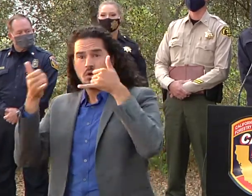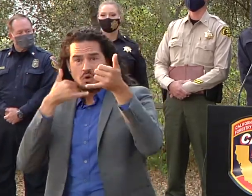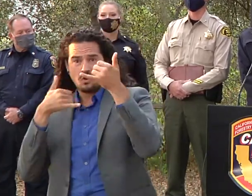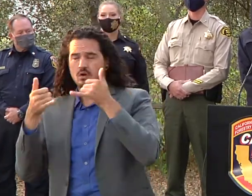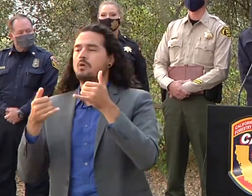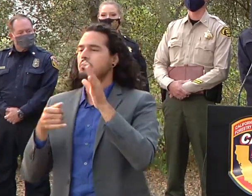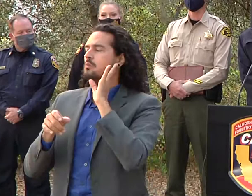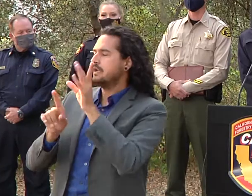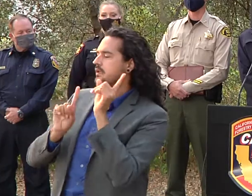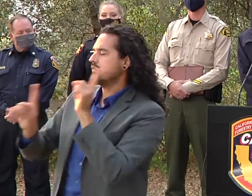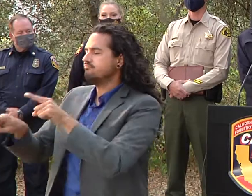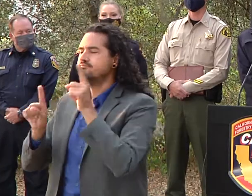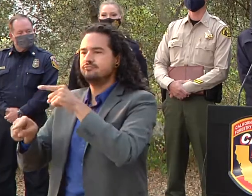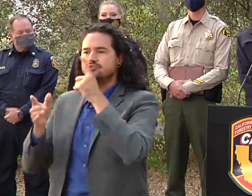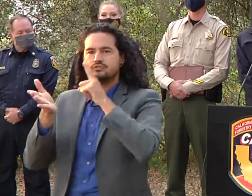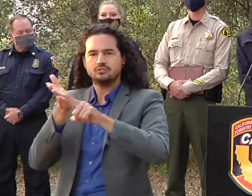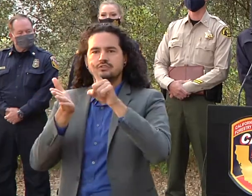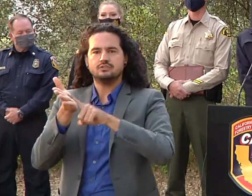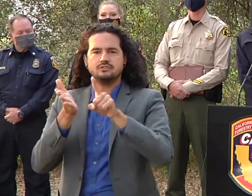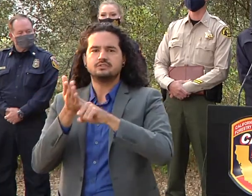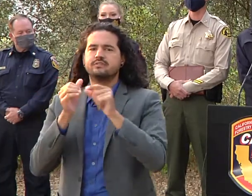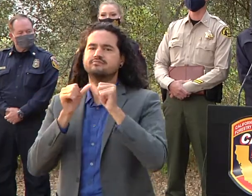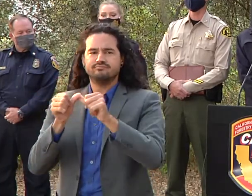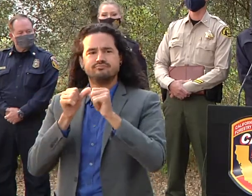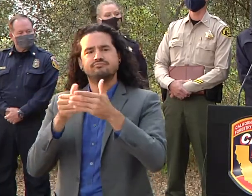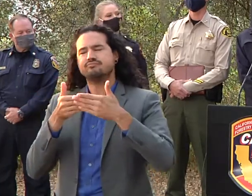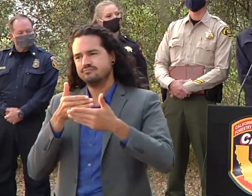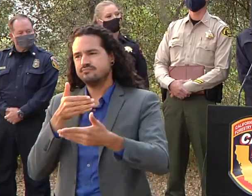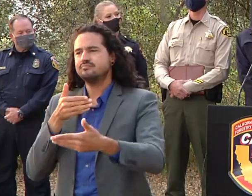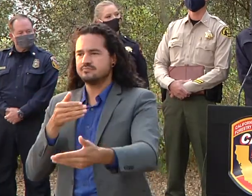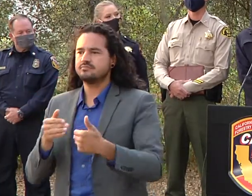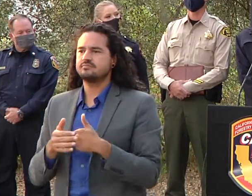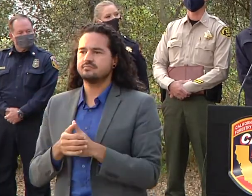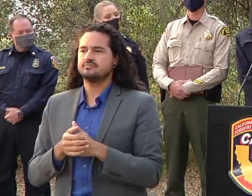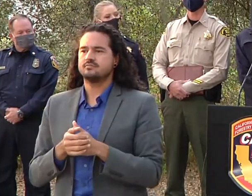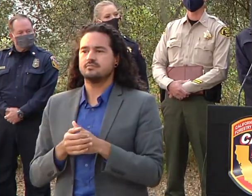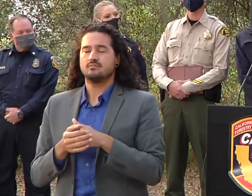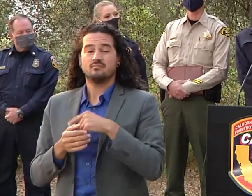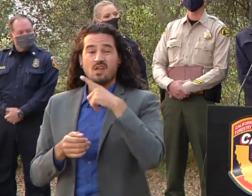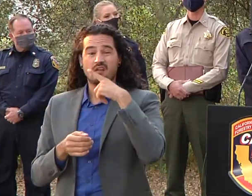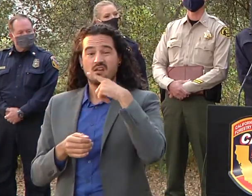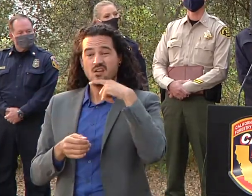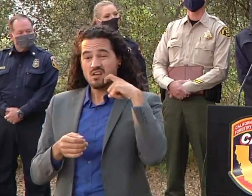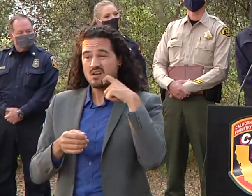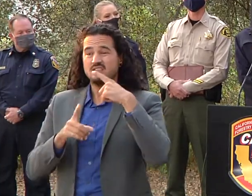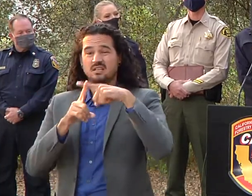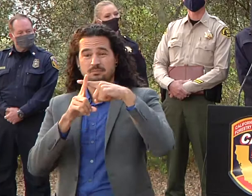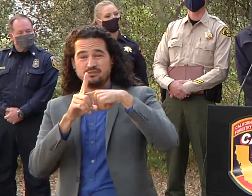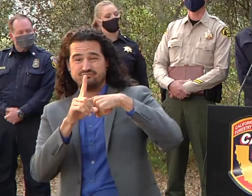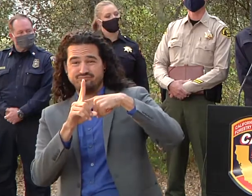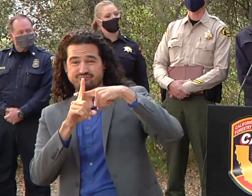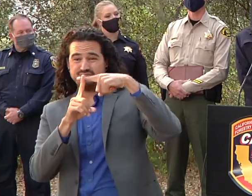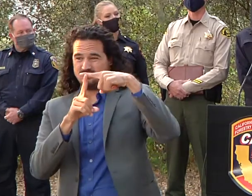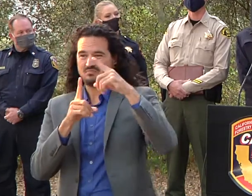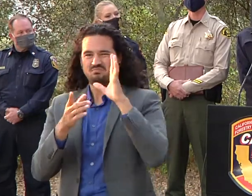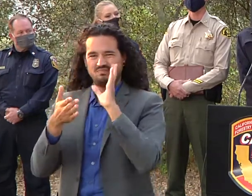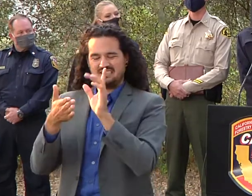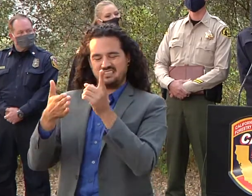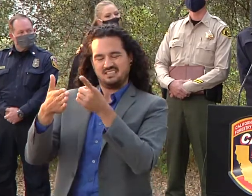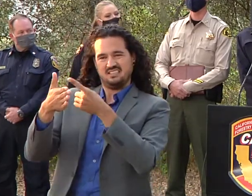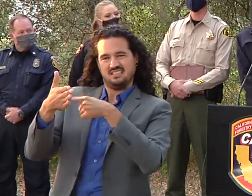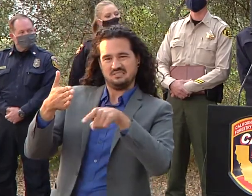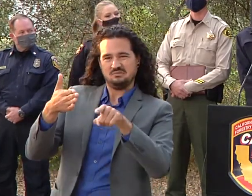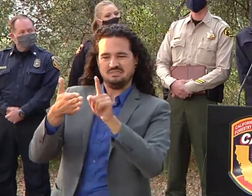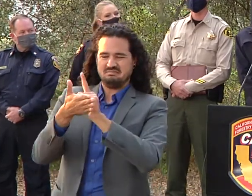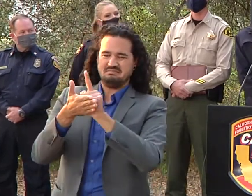something we will see in the coming days especially as the weather gets hotter and drier which will happen mid to late next week uh the community of bonnie dune a lot of really